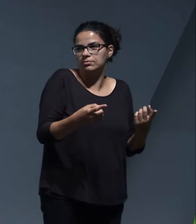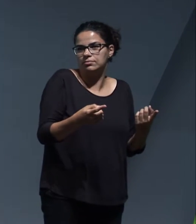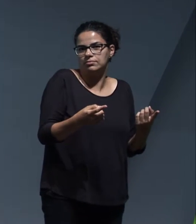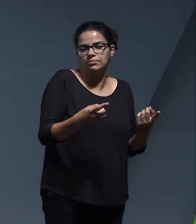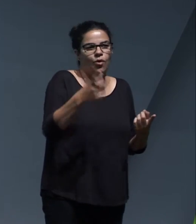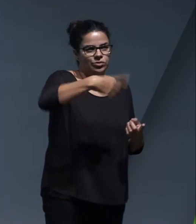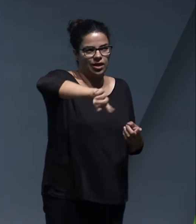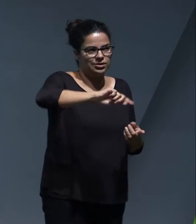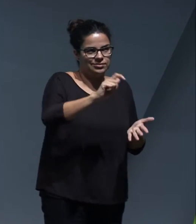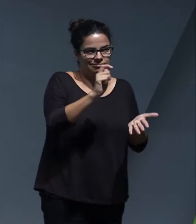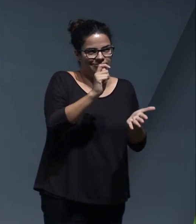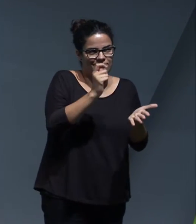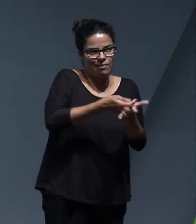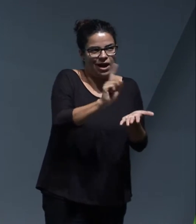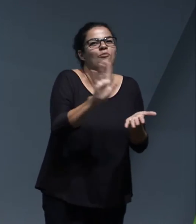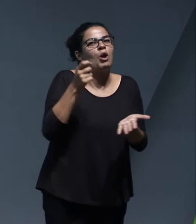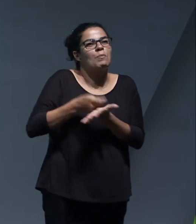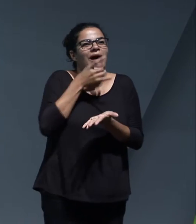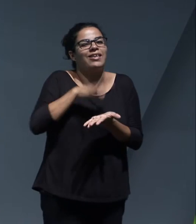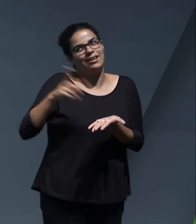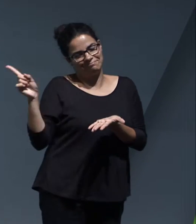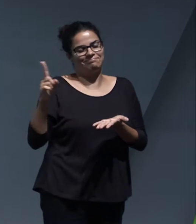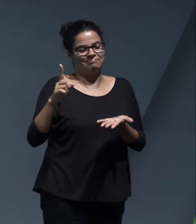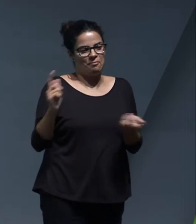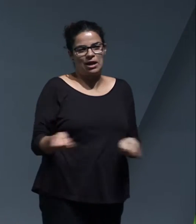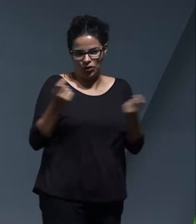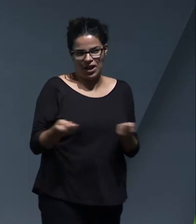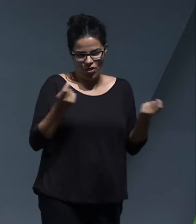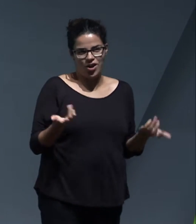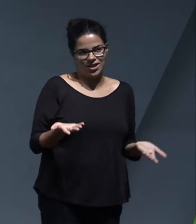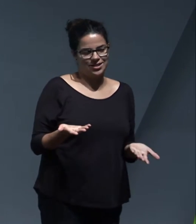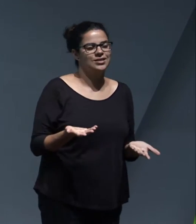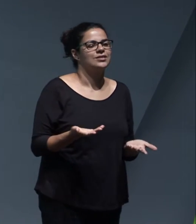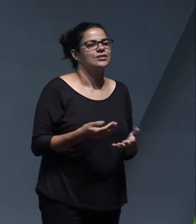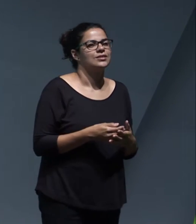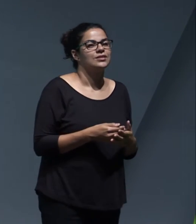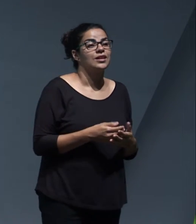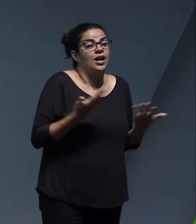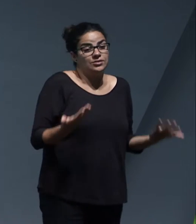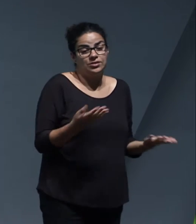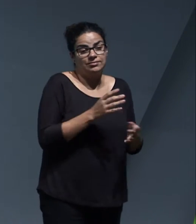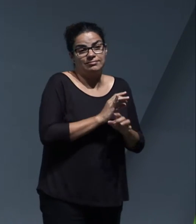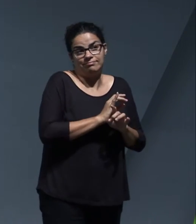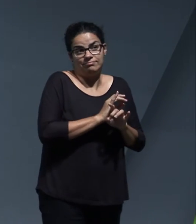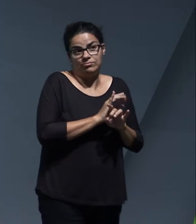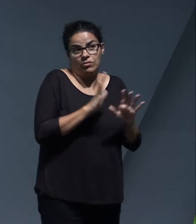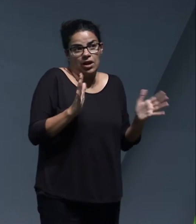In the end, you haven't all been charged for the coffee breaks. So it's been paid for by the sponsors.